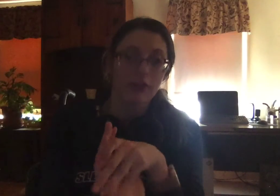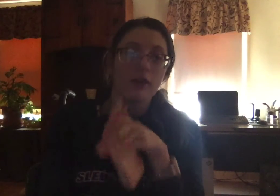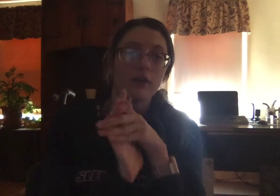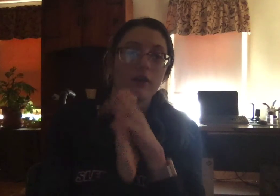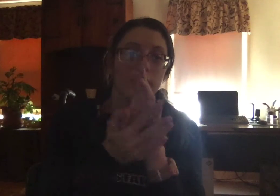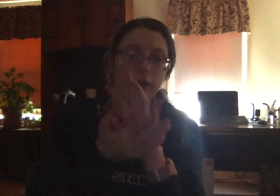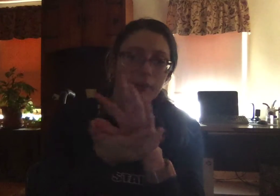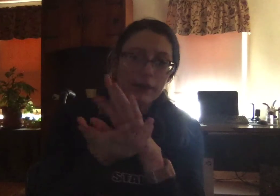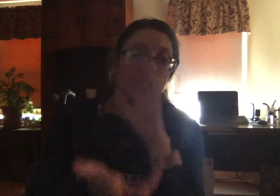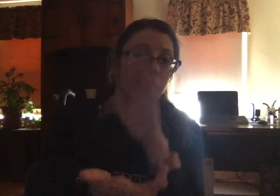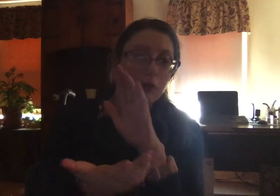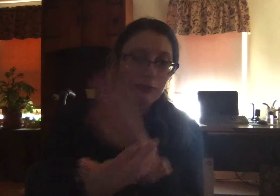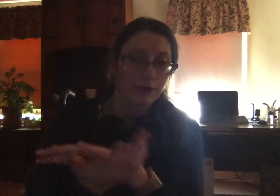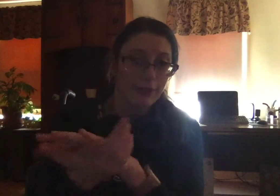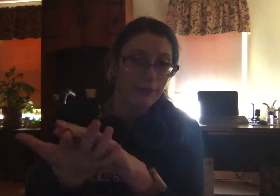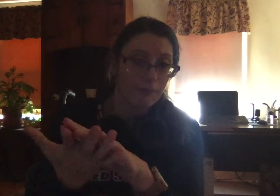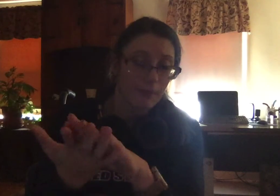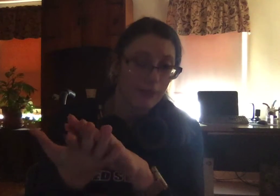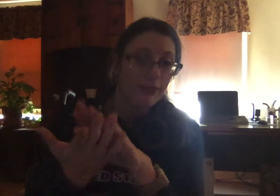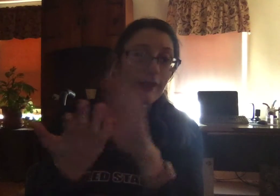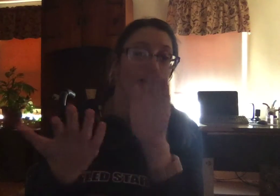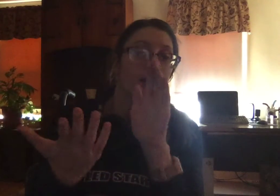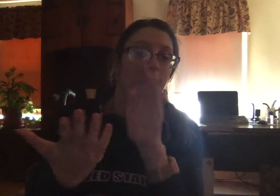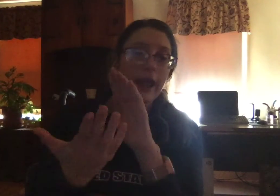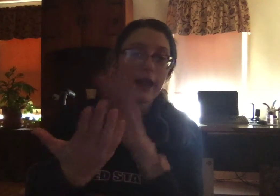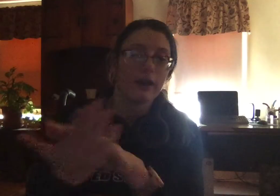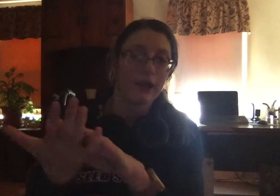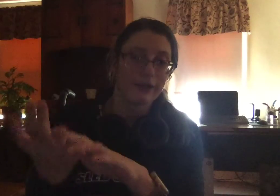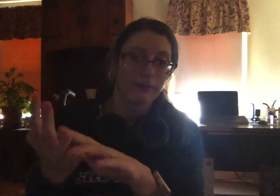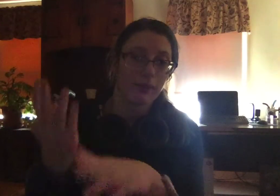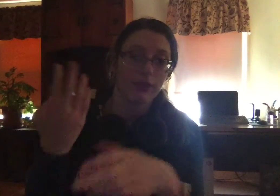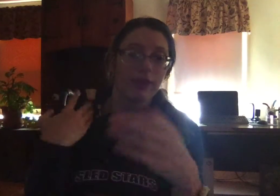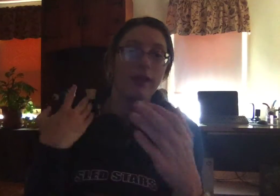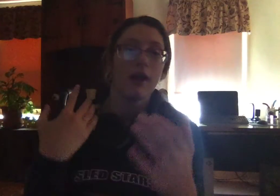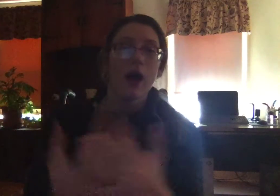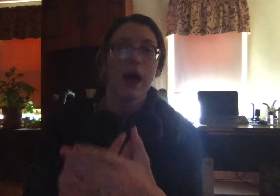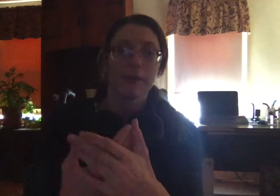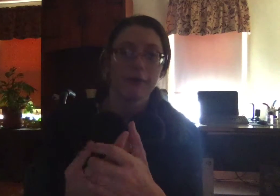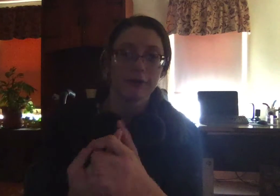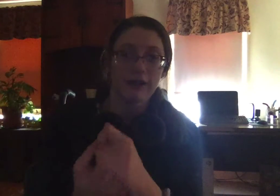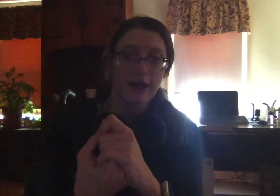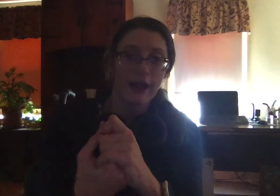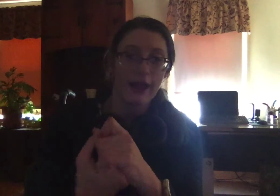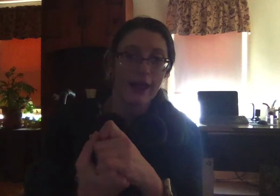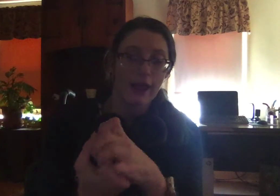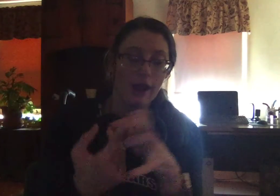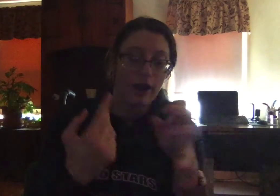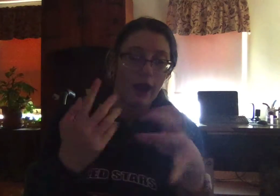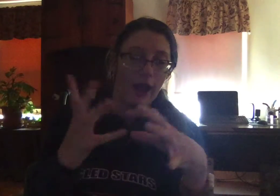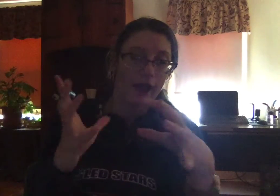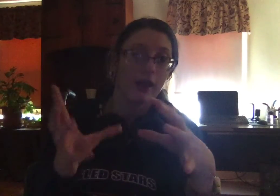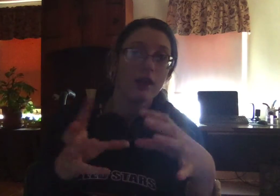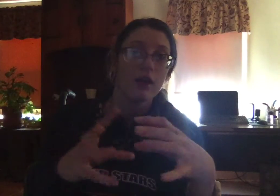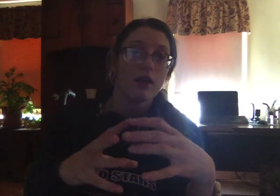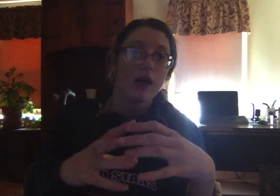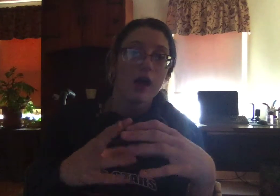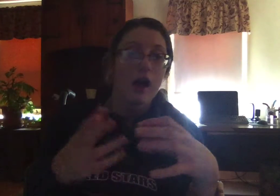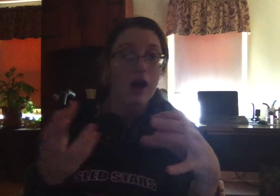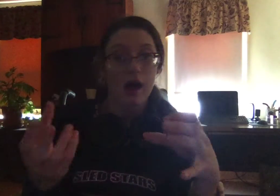so I'm gonna do one for this month and last month I posted a RI I